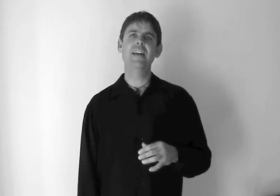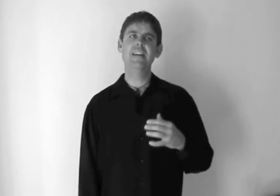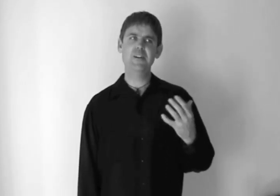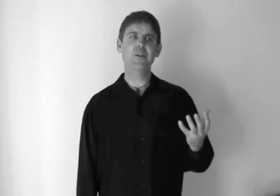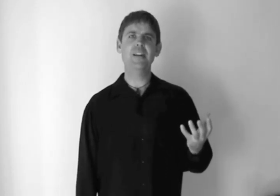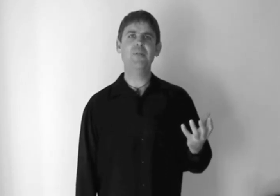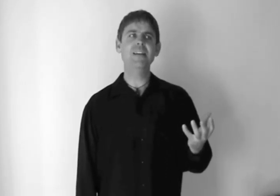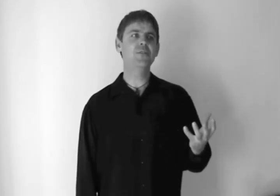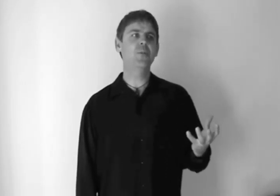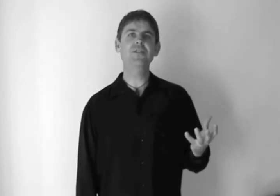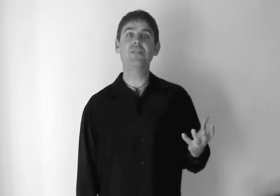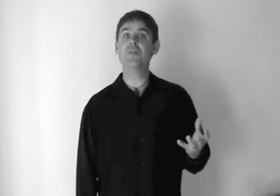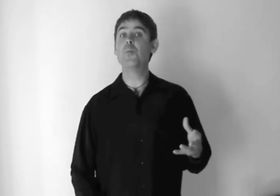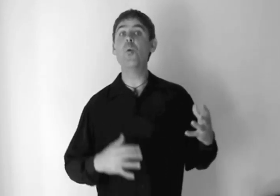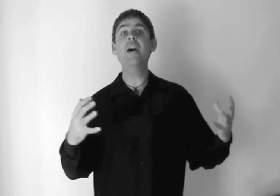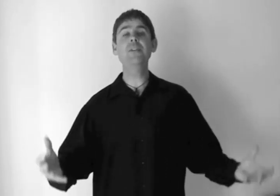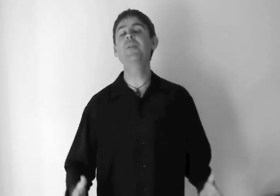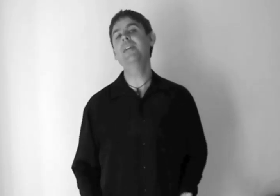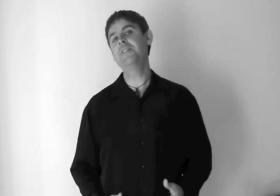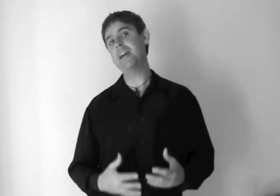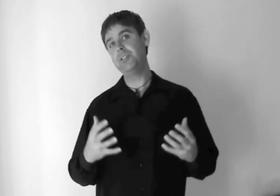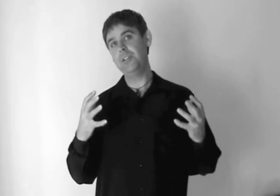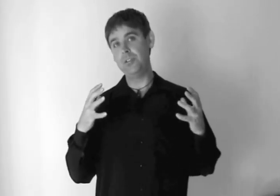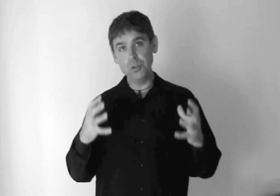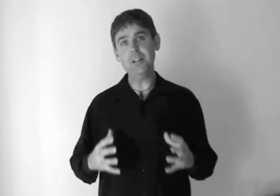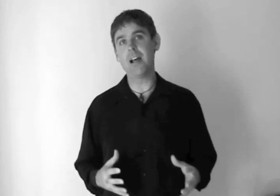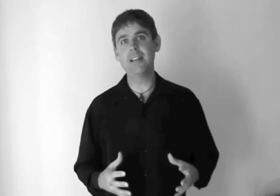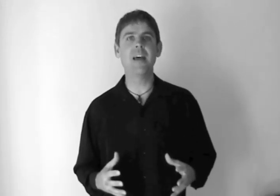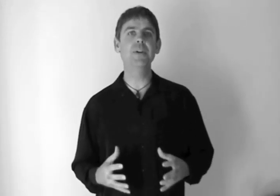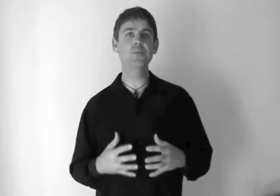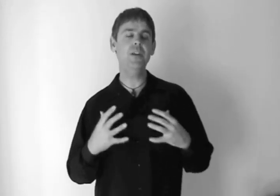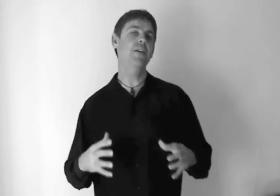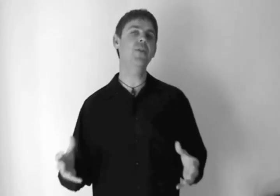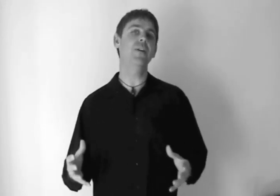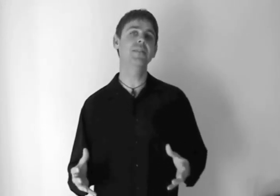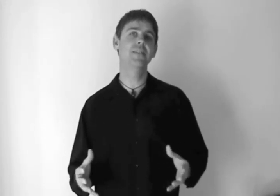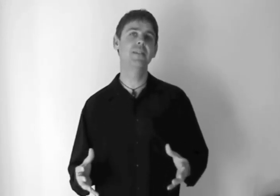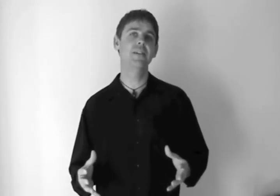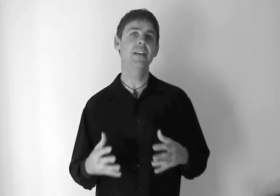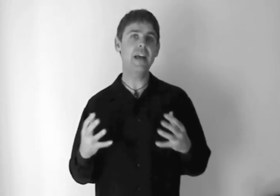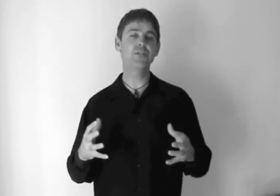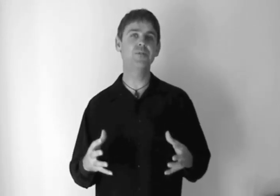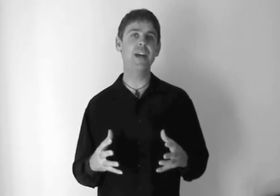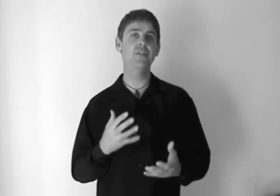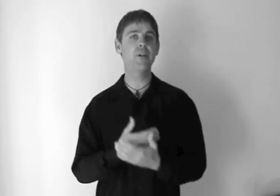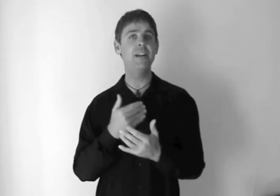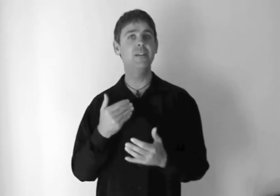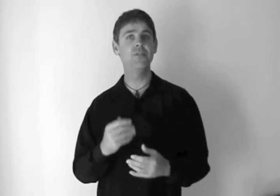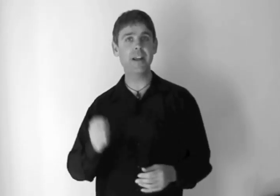You know, it raises questions. Why do we need to actually do it like that? Because we are not, in actual fact, creating direct